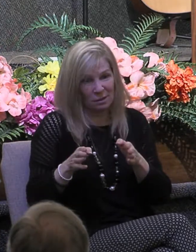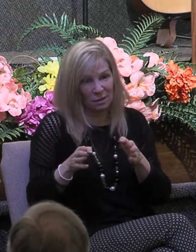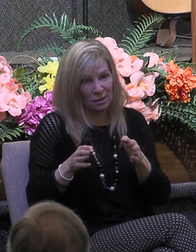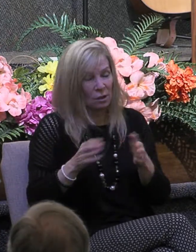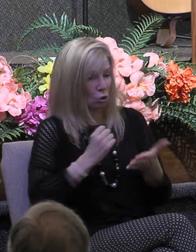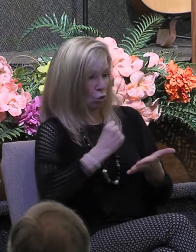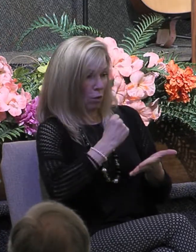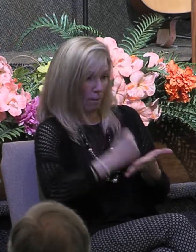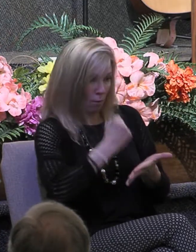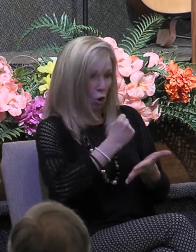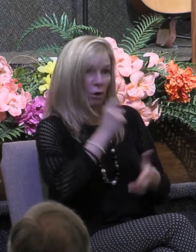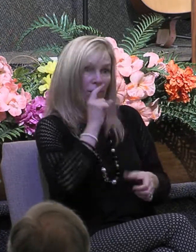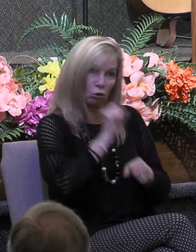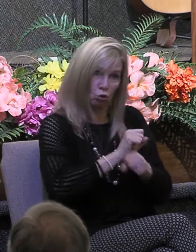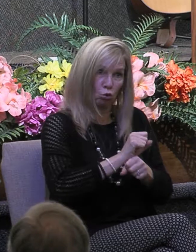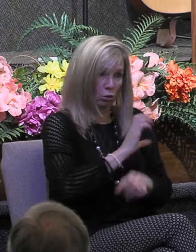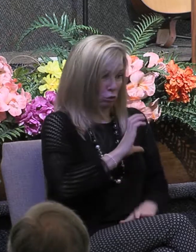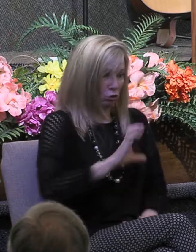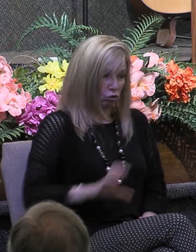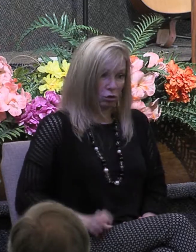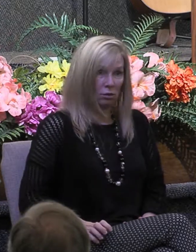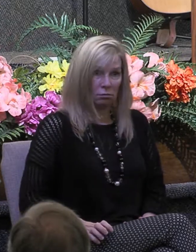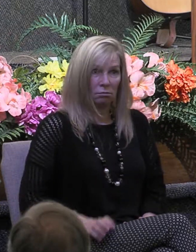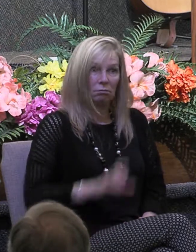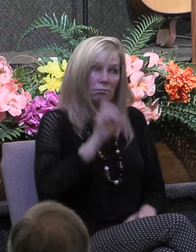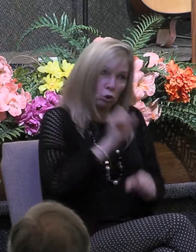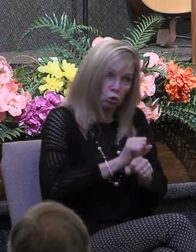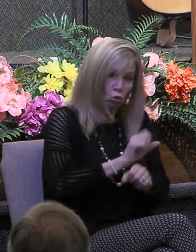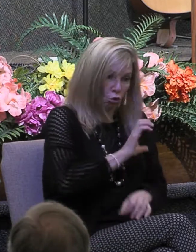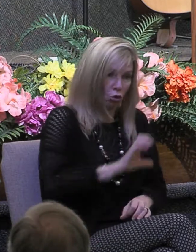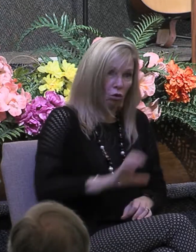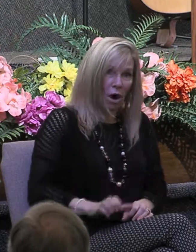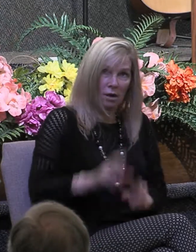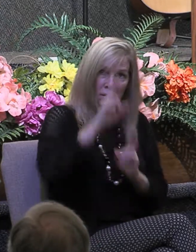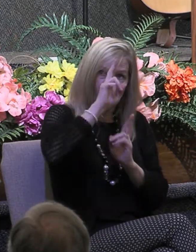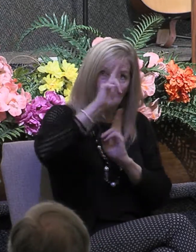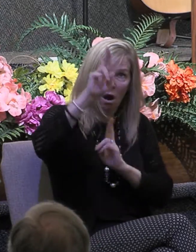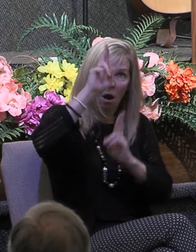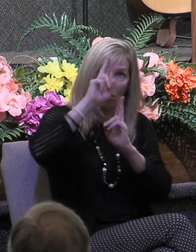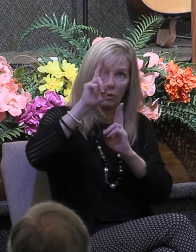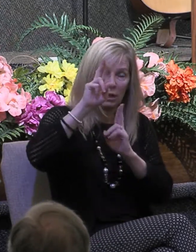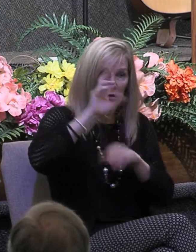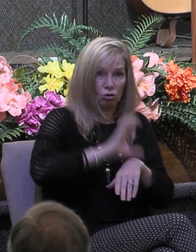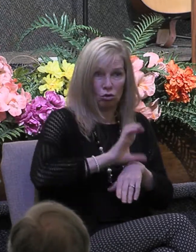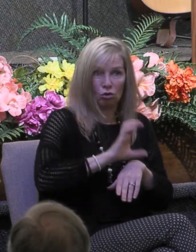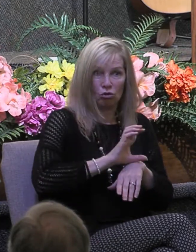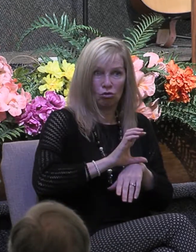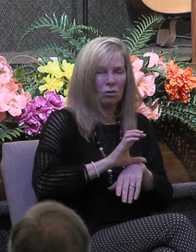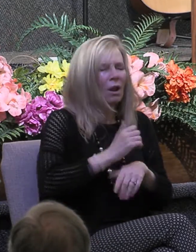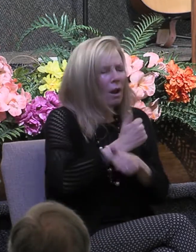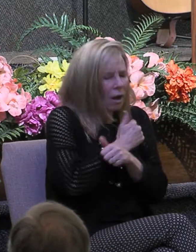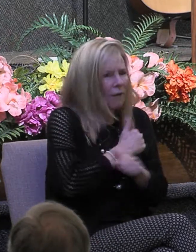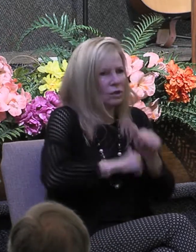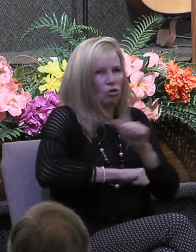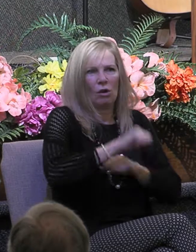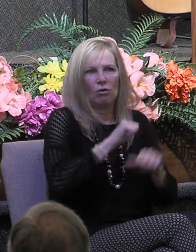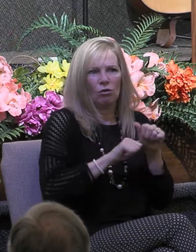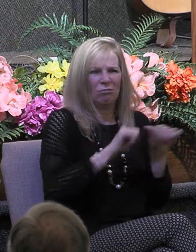and therefore the mark of a true Christ-honoring church is to love each other as Christ has loved us